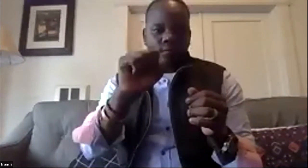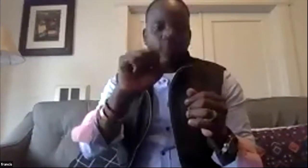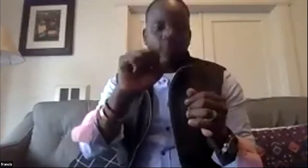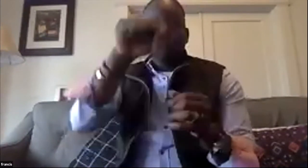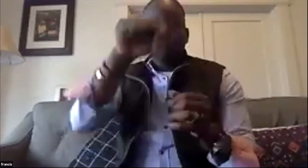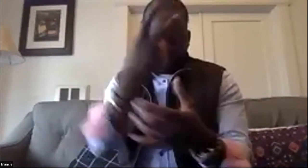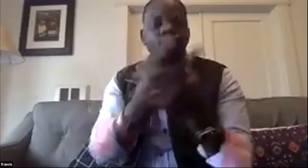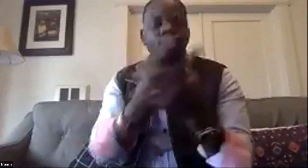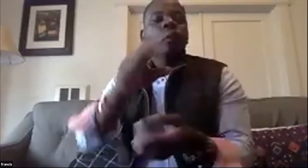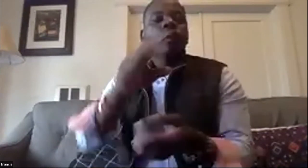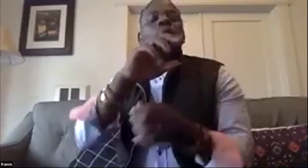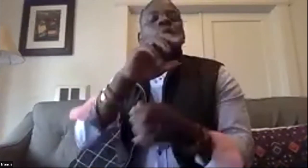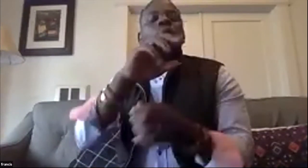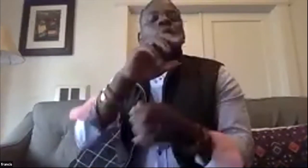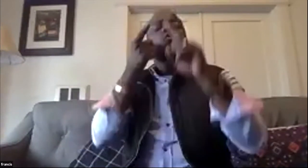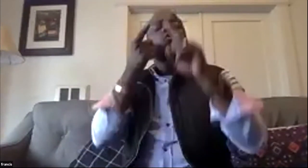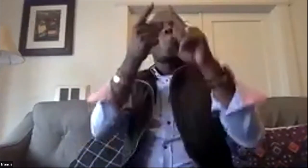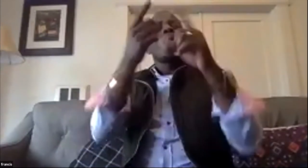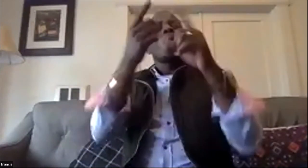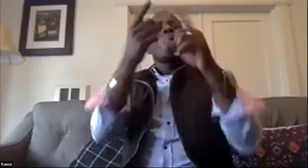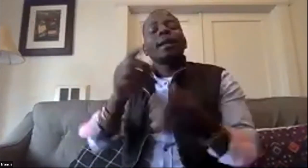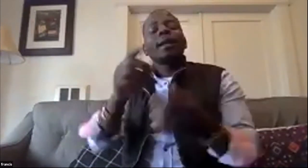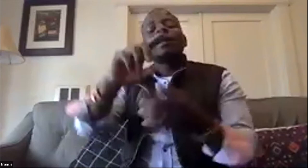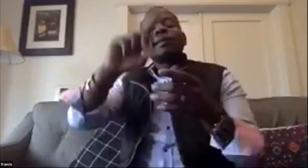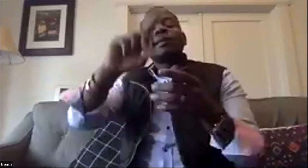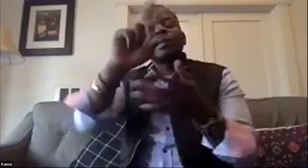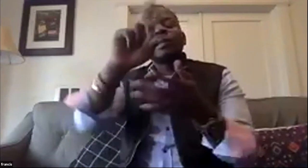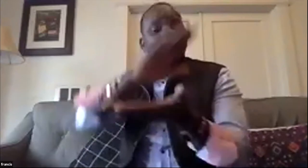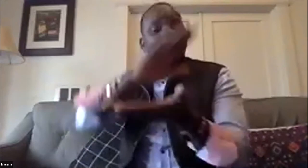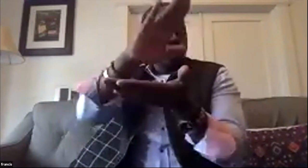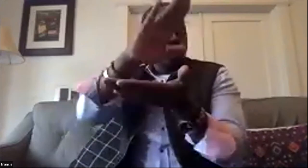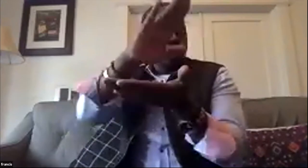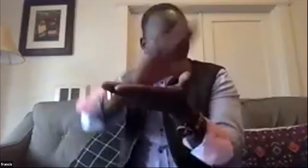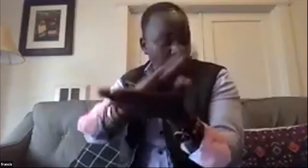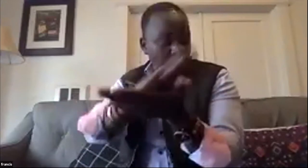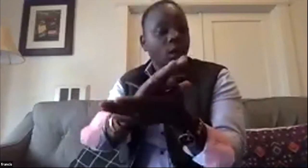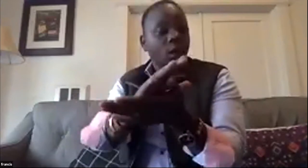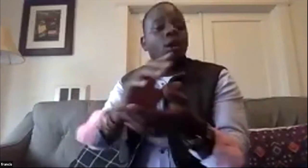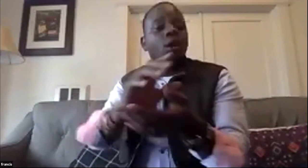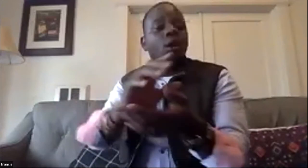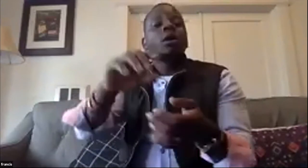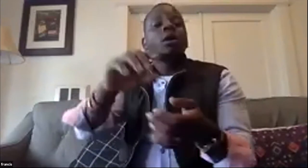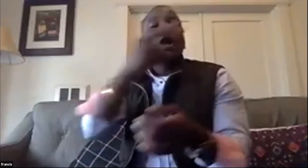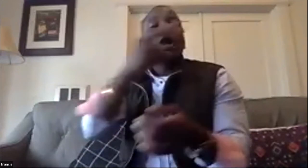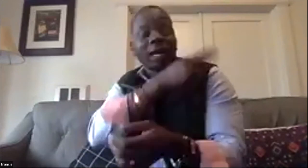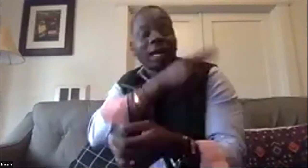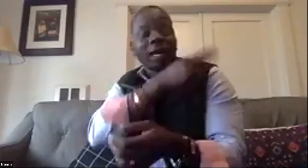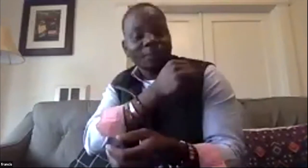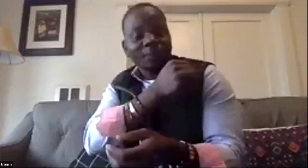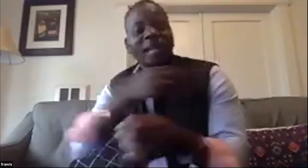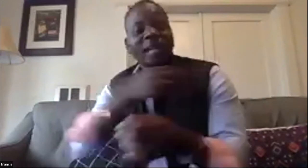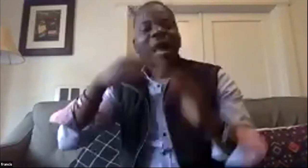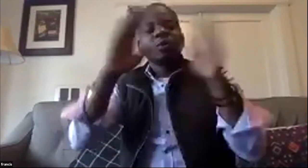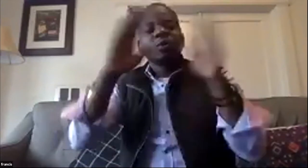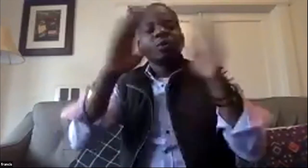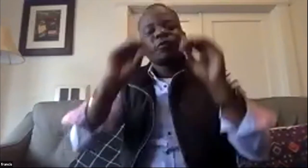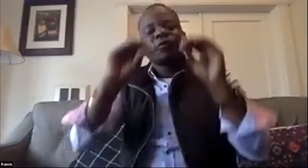and we're also wanting to have a goal of this designing a hospital